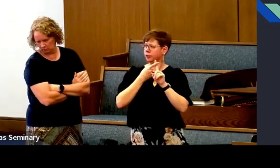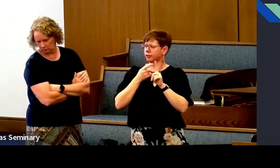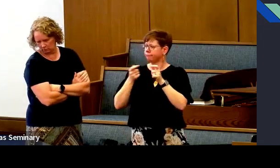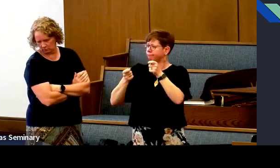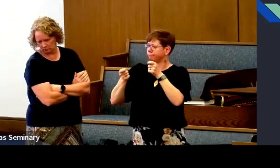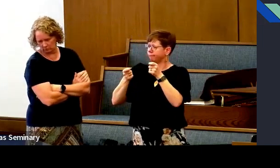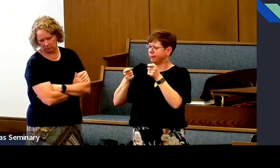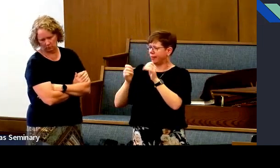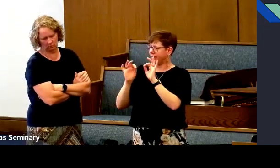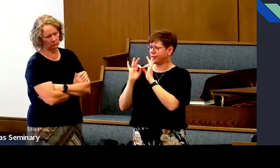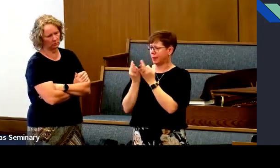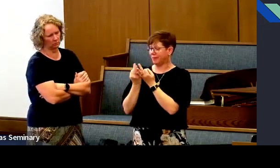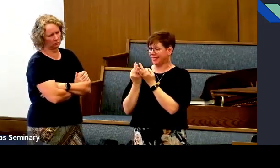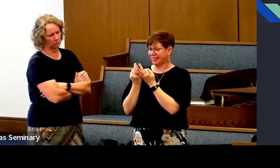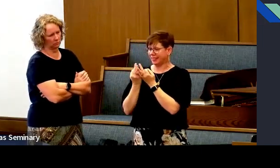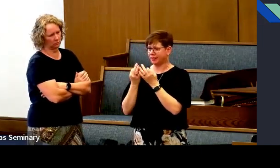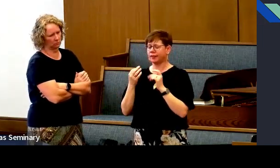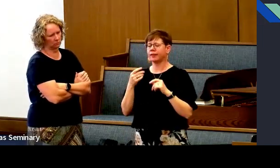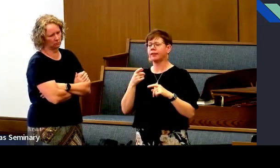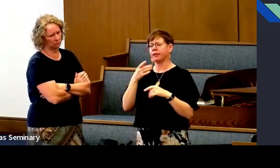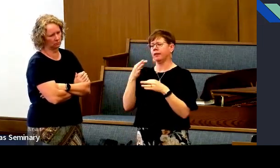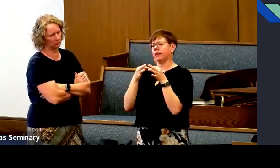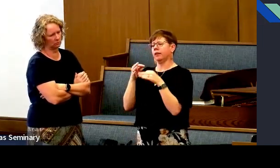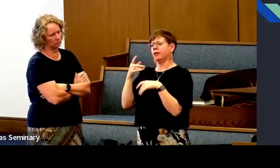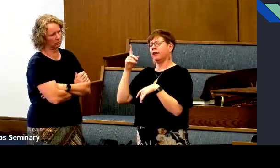the other was a familial hierarchy.